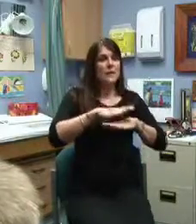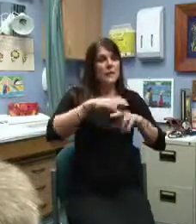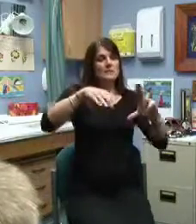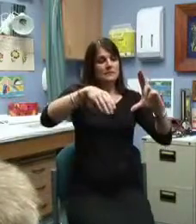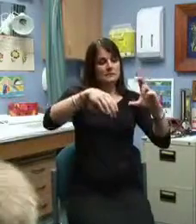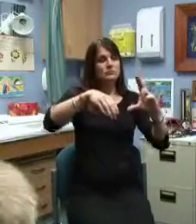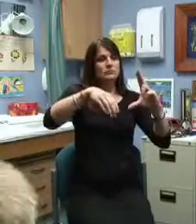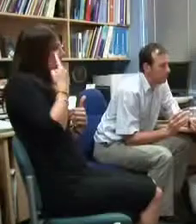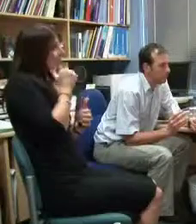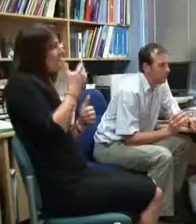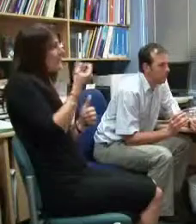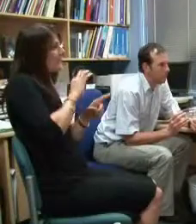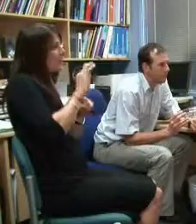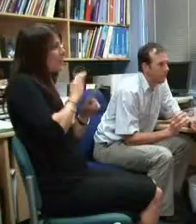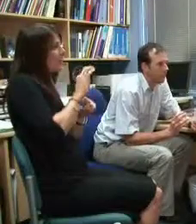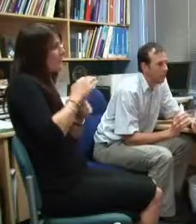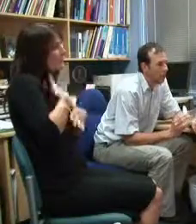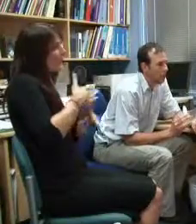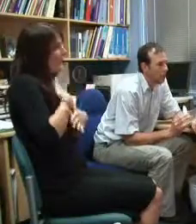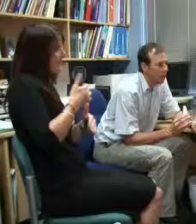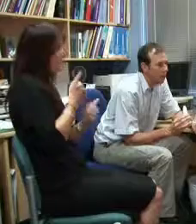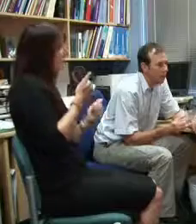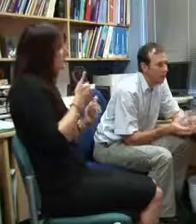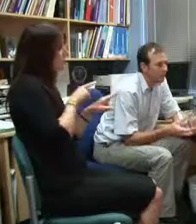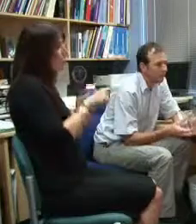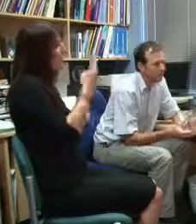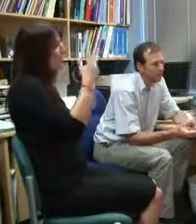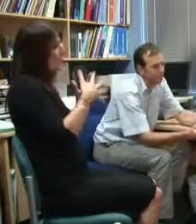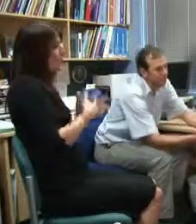Ten Correct. Do you want to have a look at this Jared?